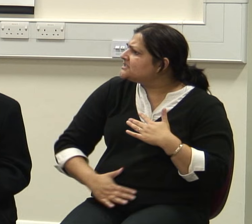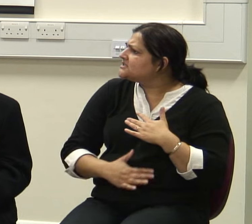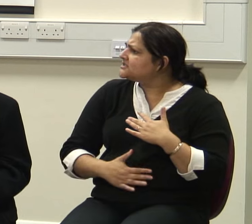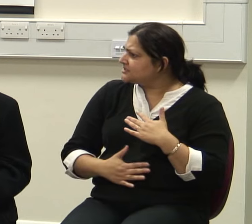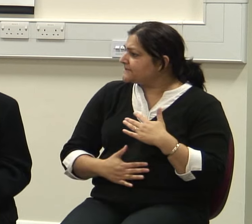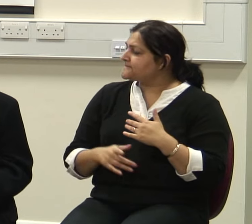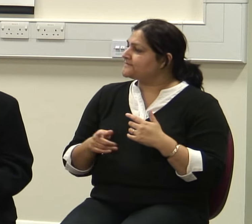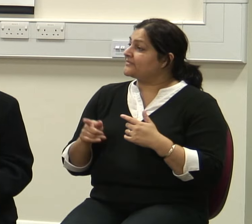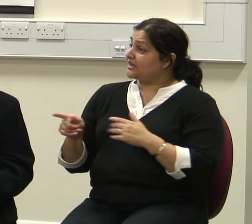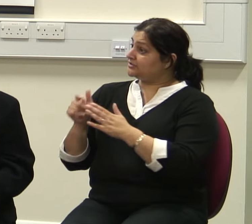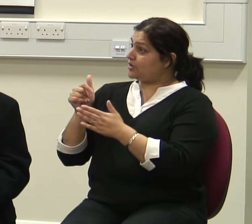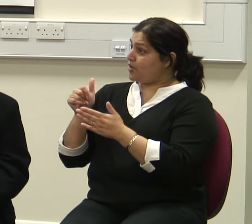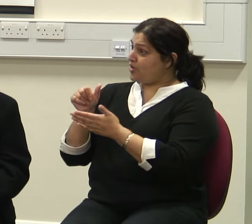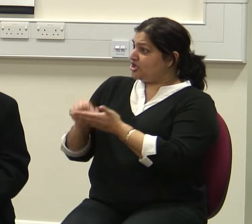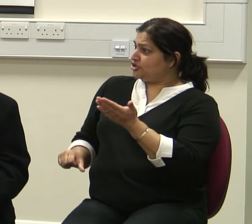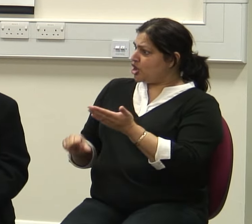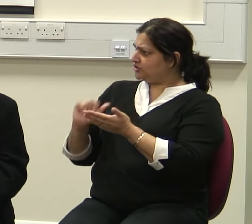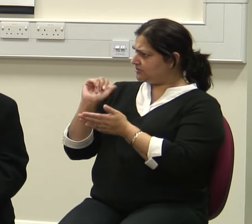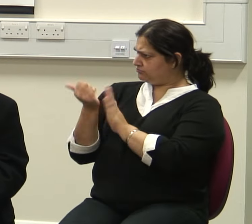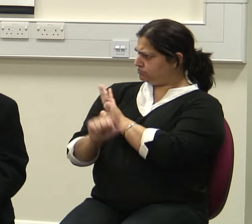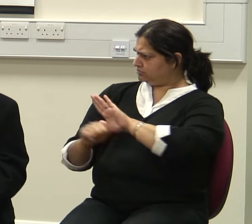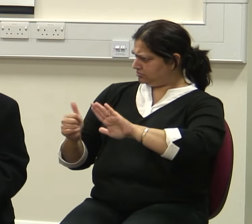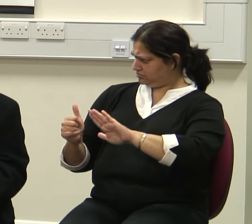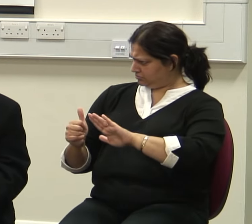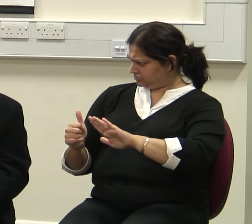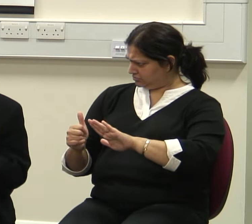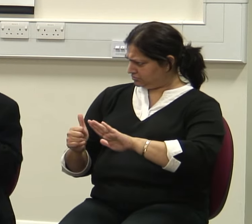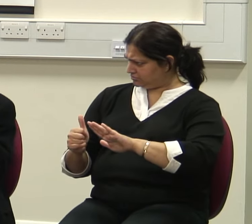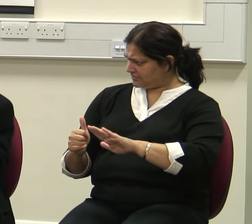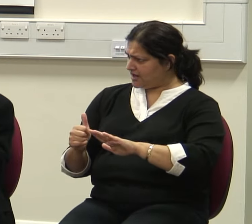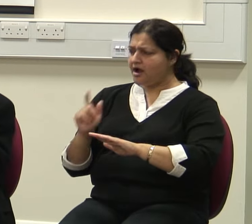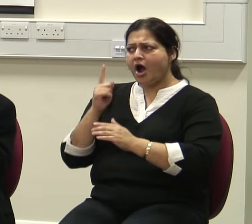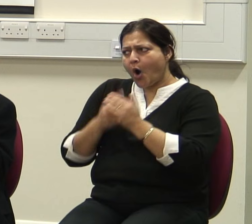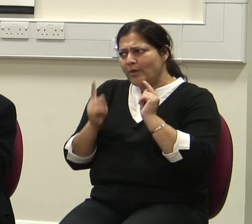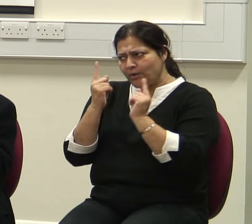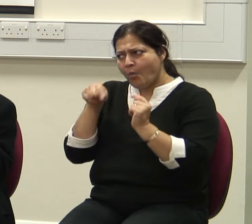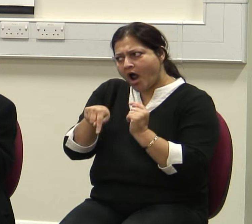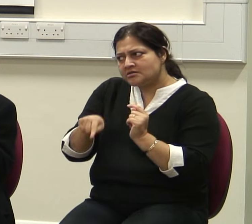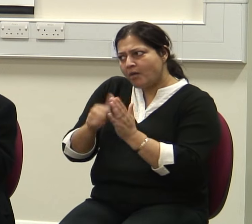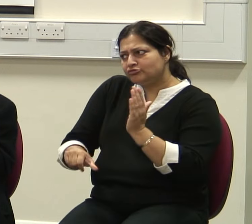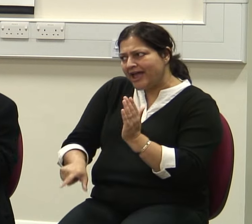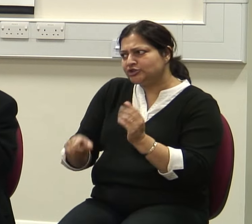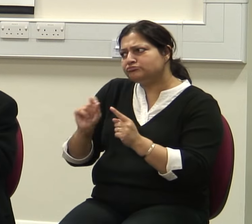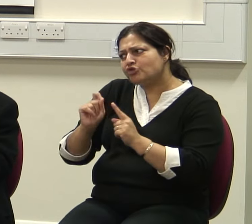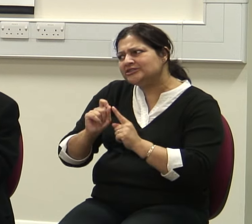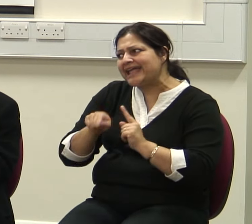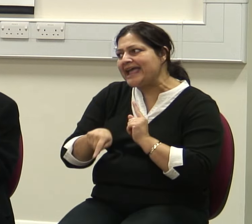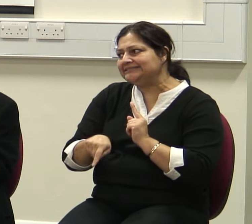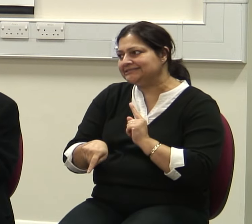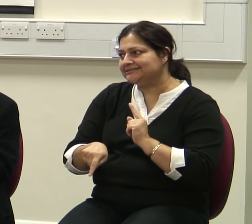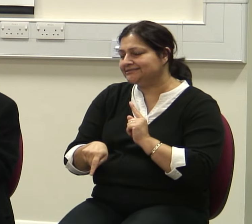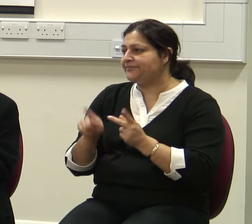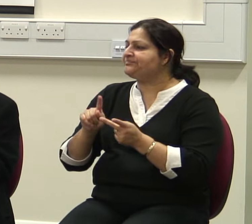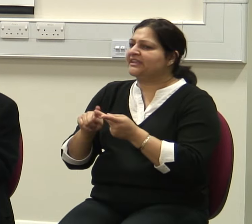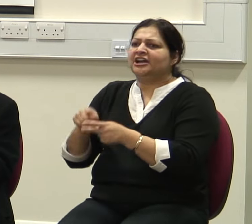So, this is all they do. They are not only surgery care specialists, but this is the only operation they do. Just like neurosurgeons only